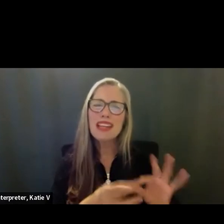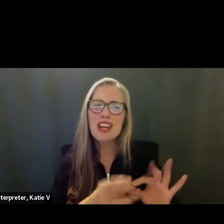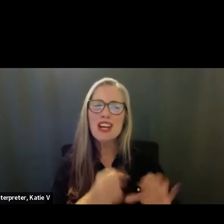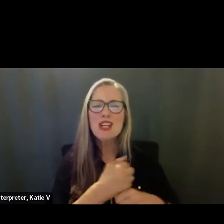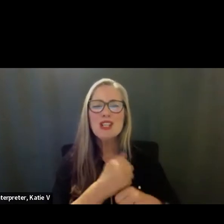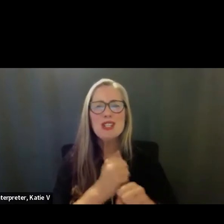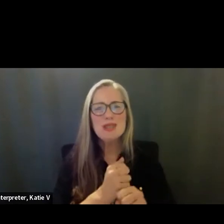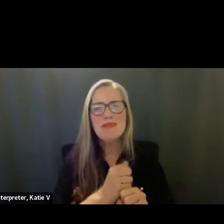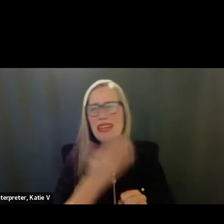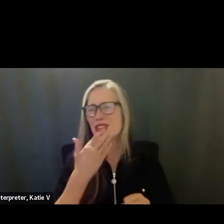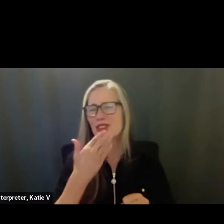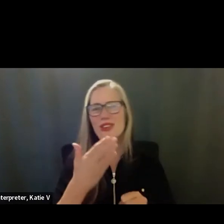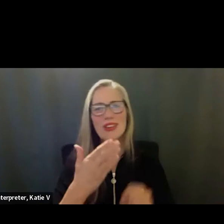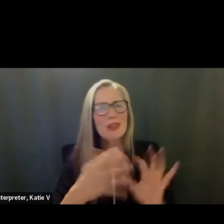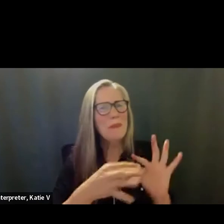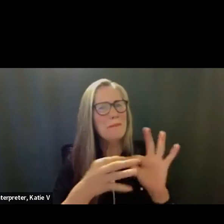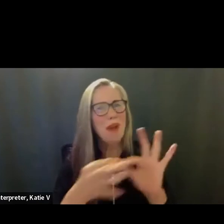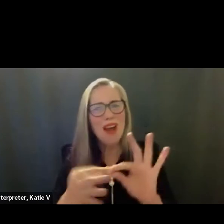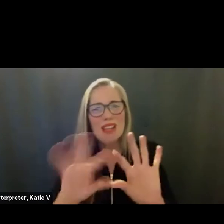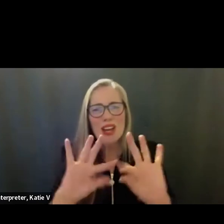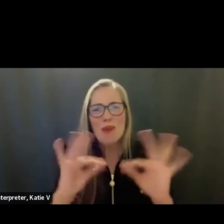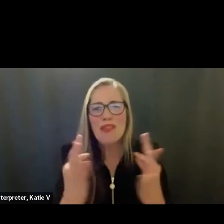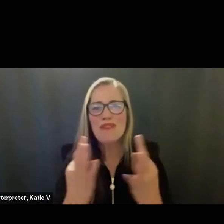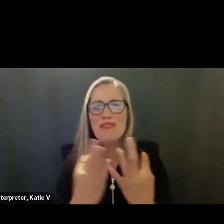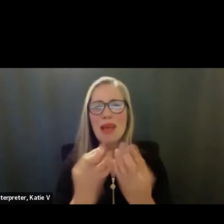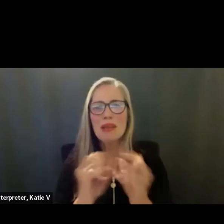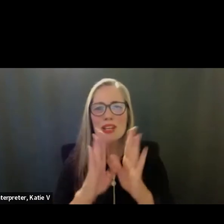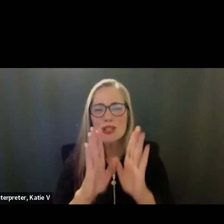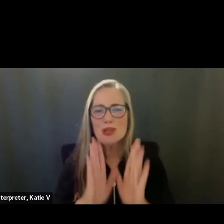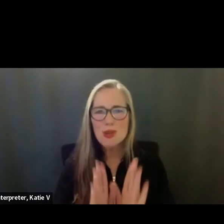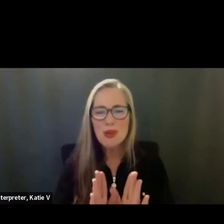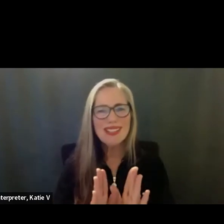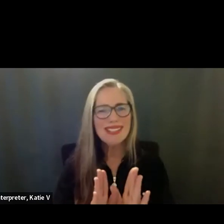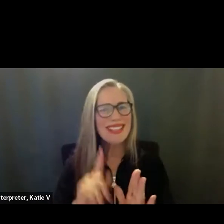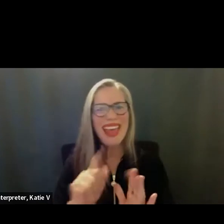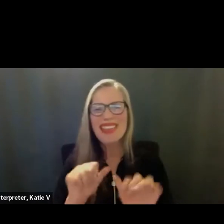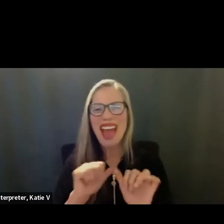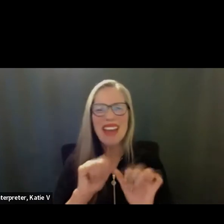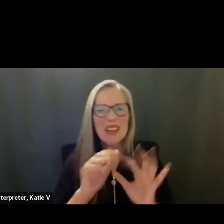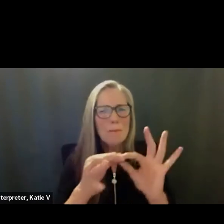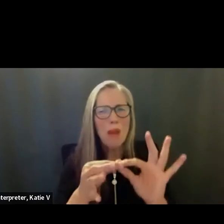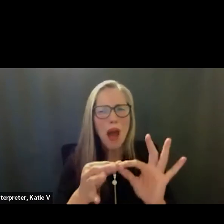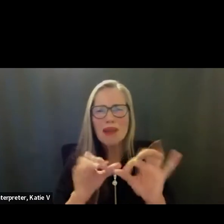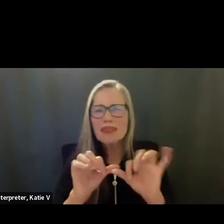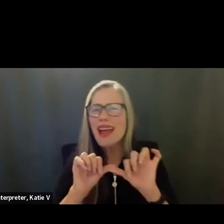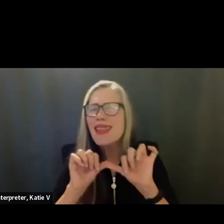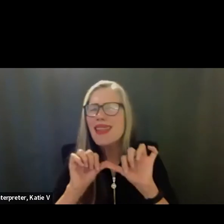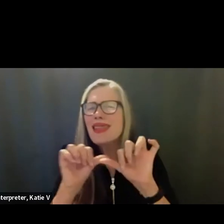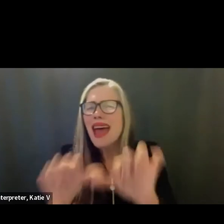the many things she does. And she is a teacher at the Montessori program at Adams Elementary School.